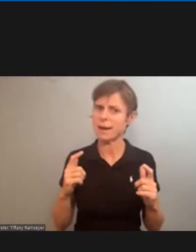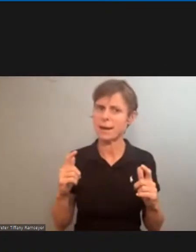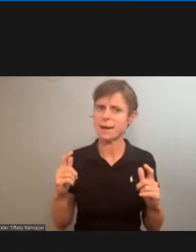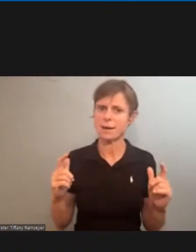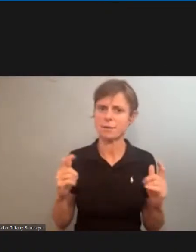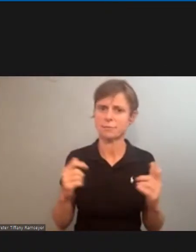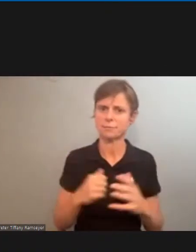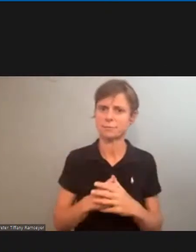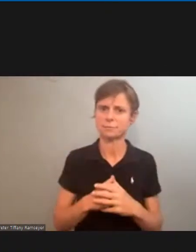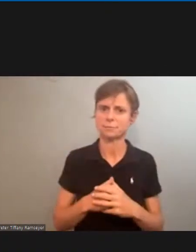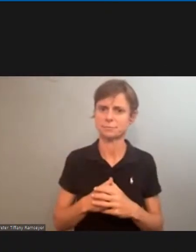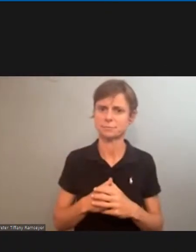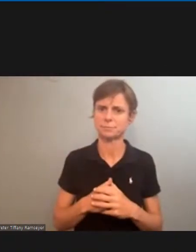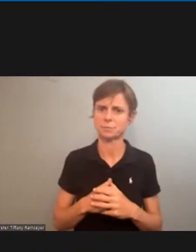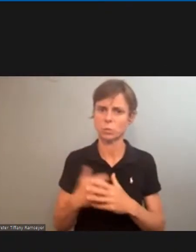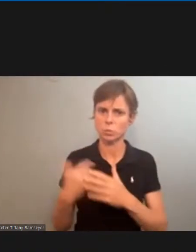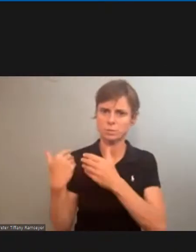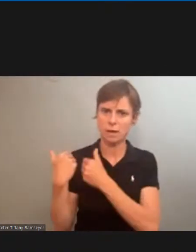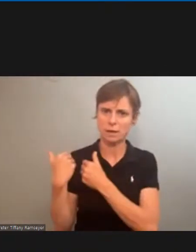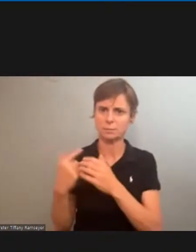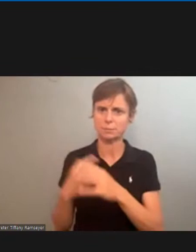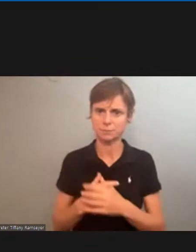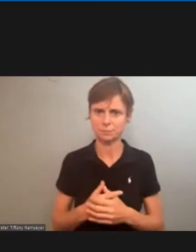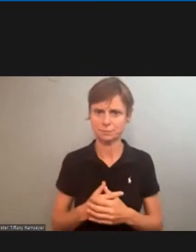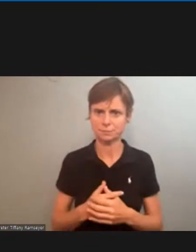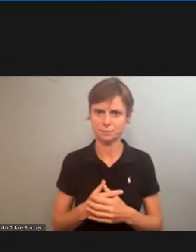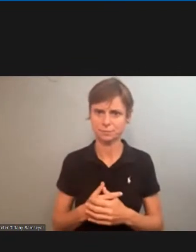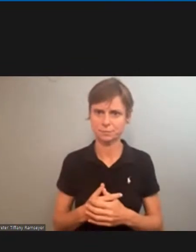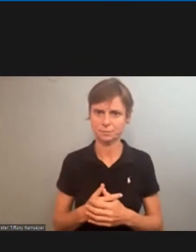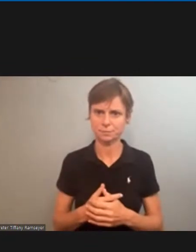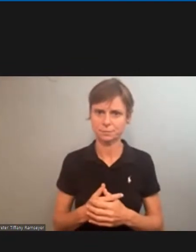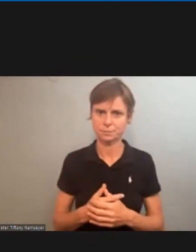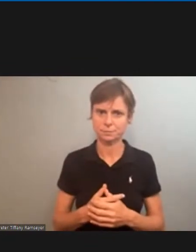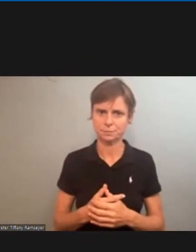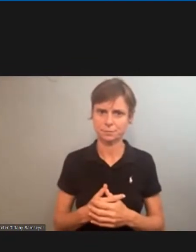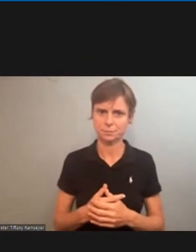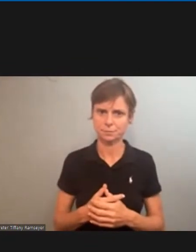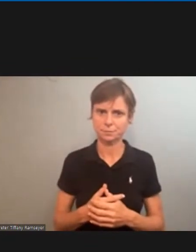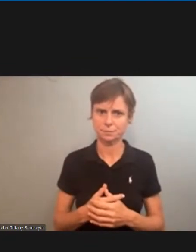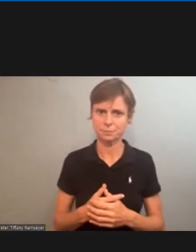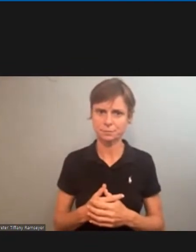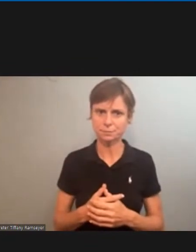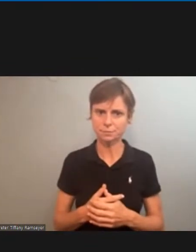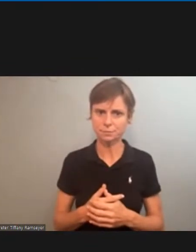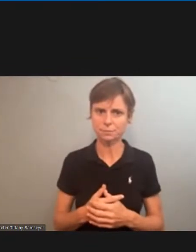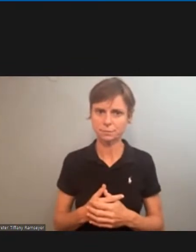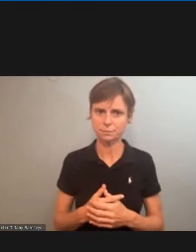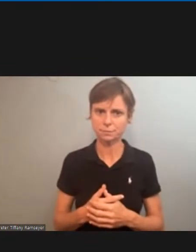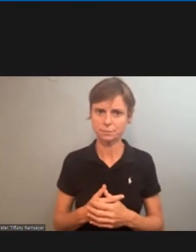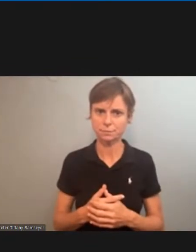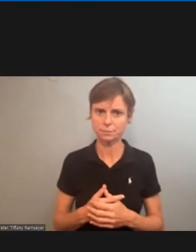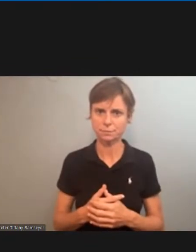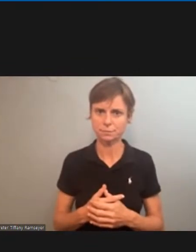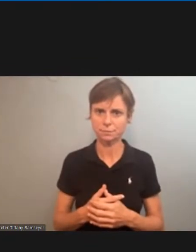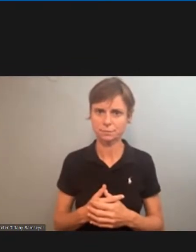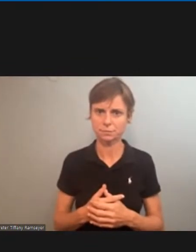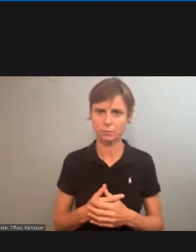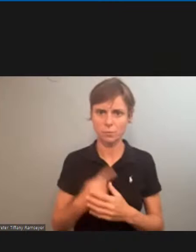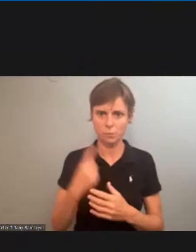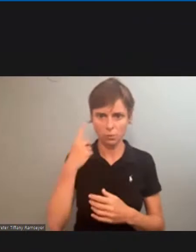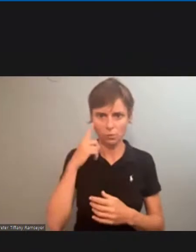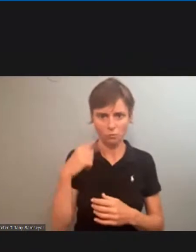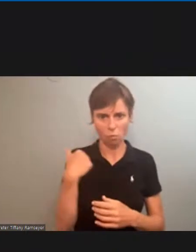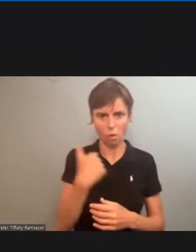responsibility to have to be able to negotiate